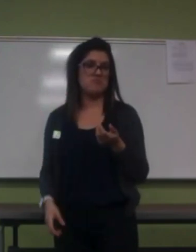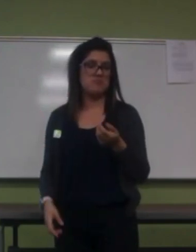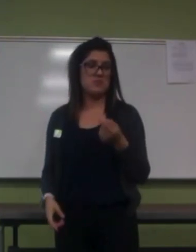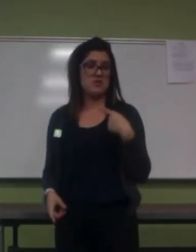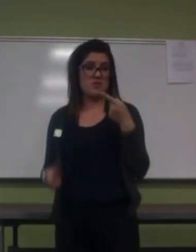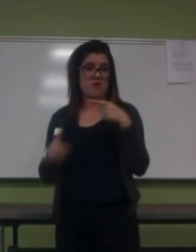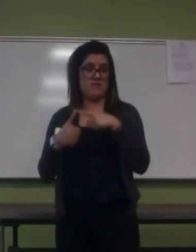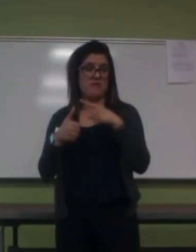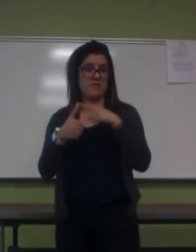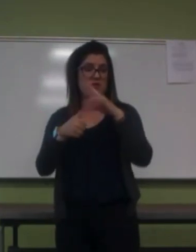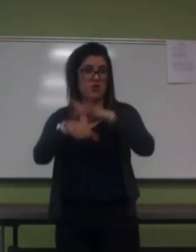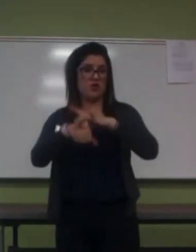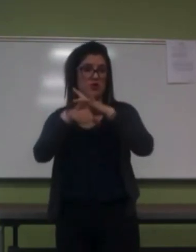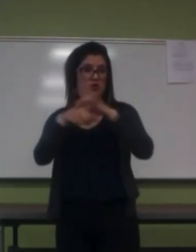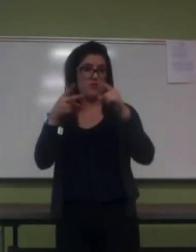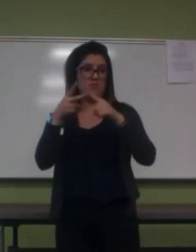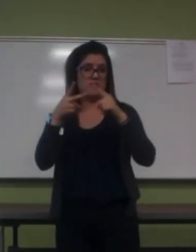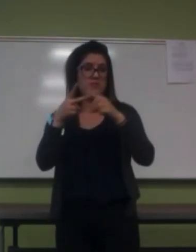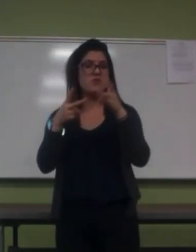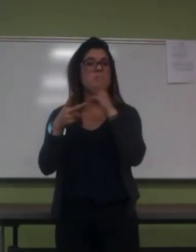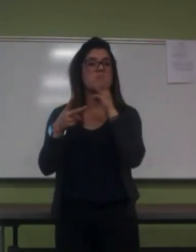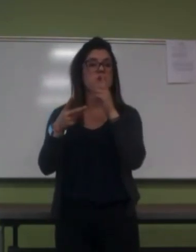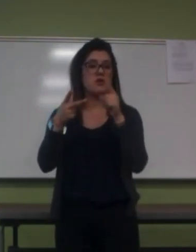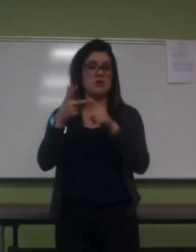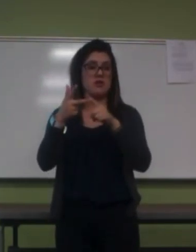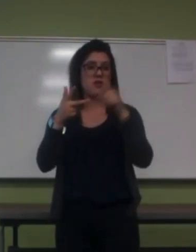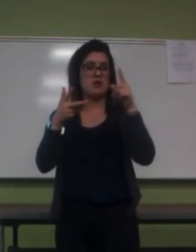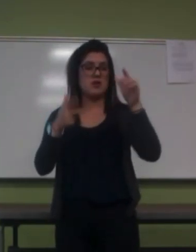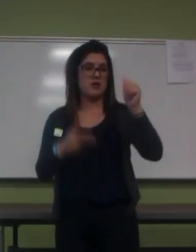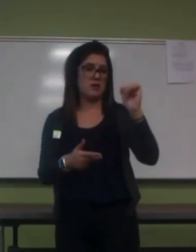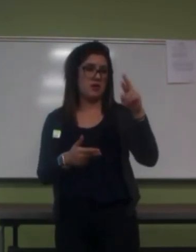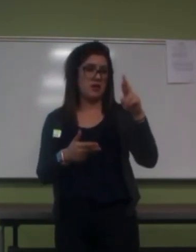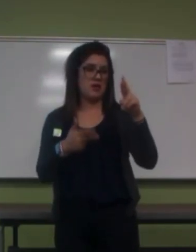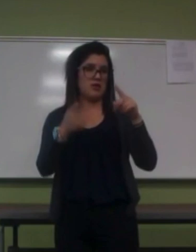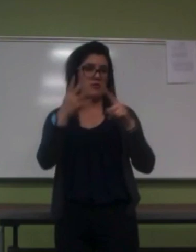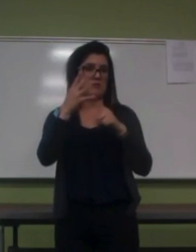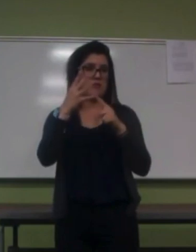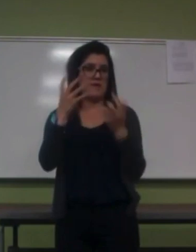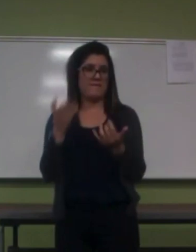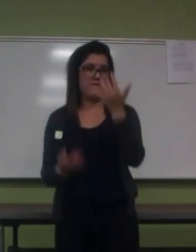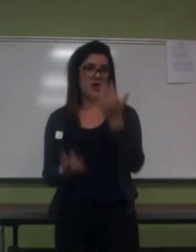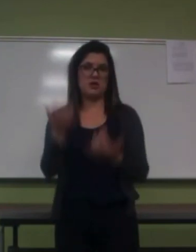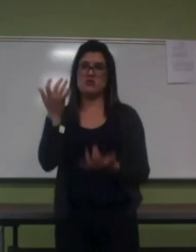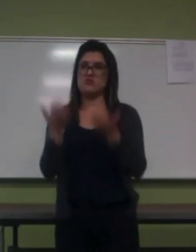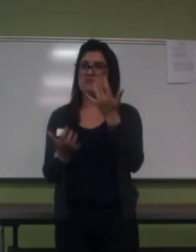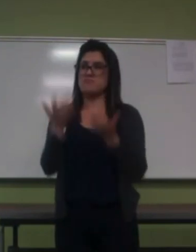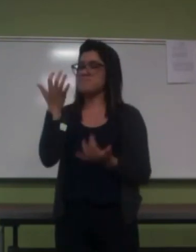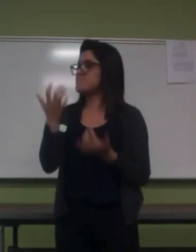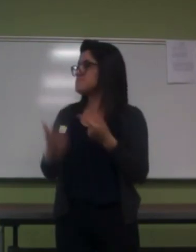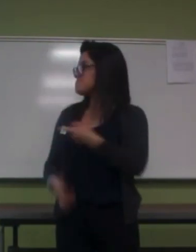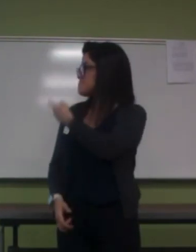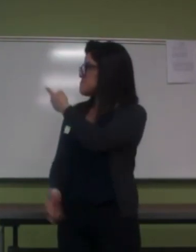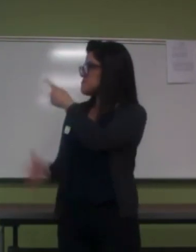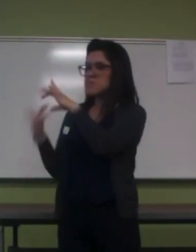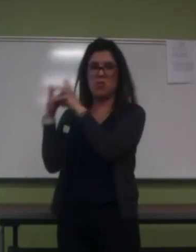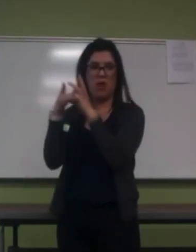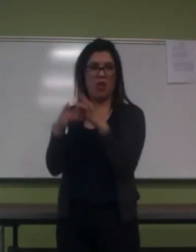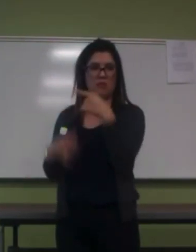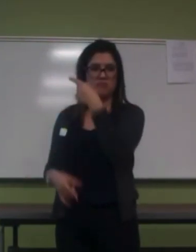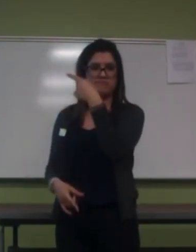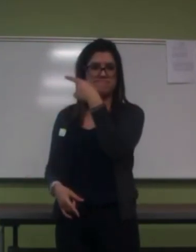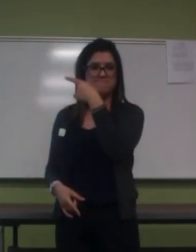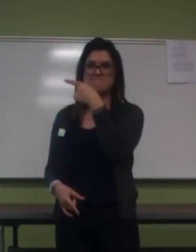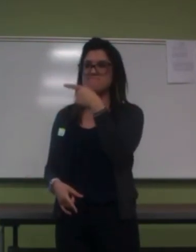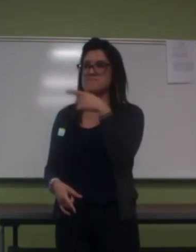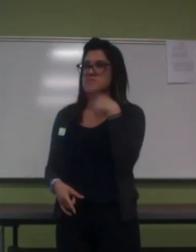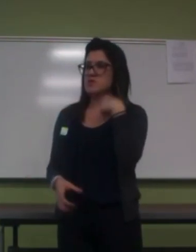water, air, and fire. So, I can definitely